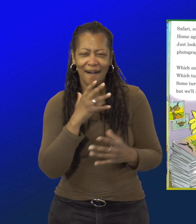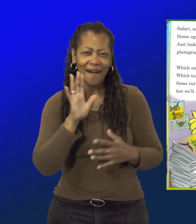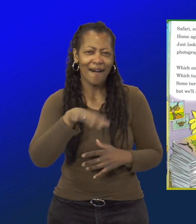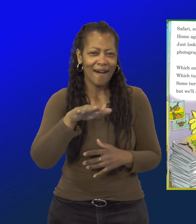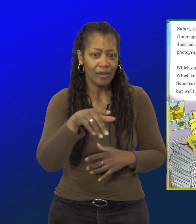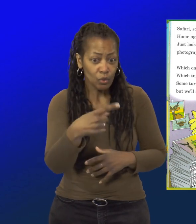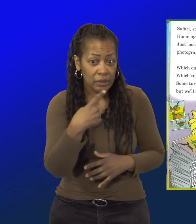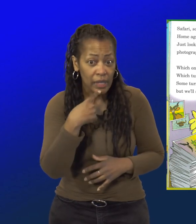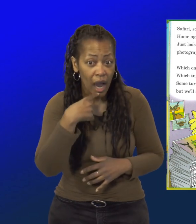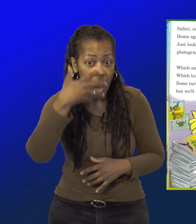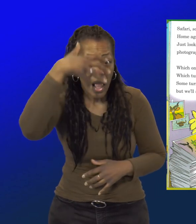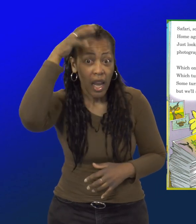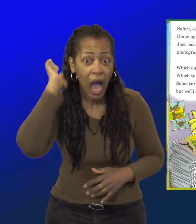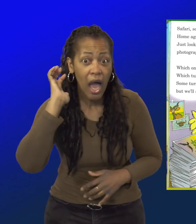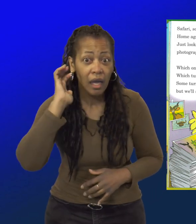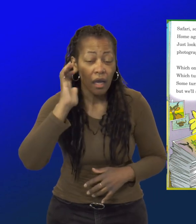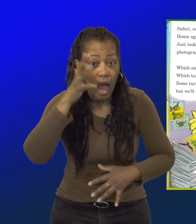If you said the lions.